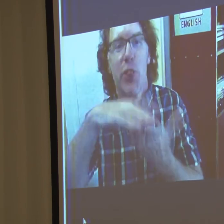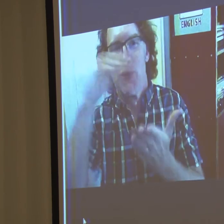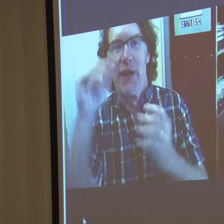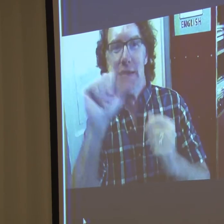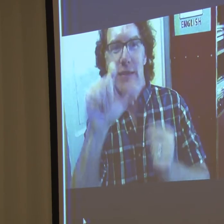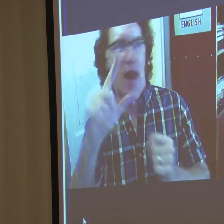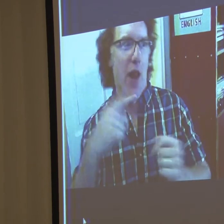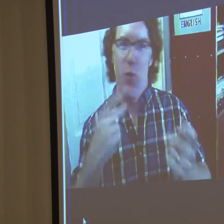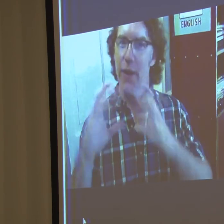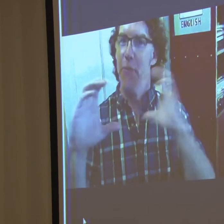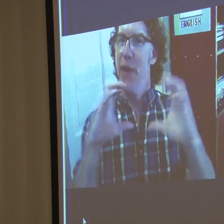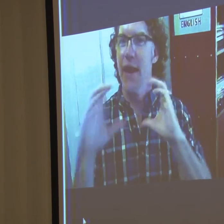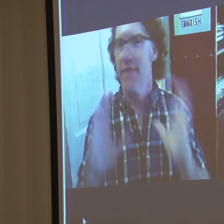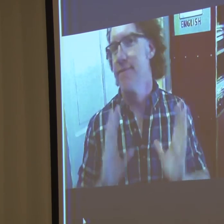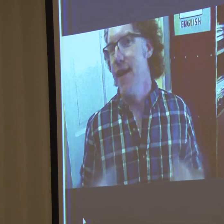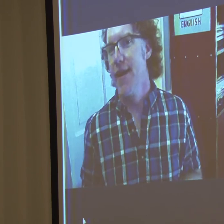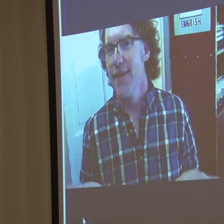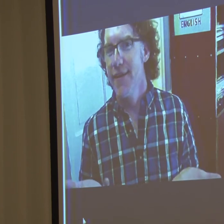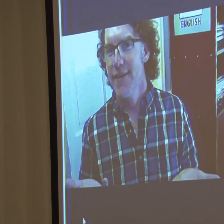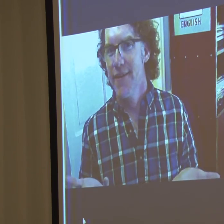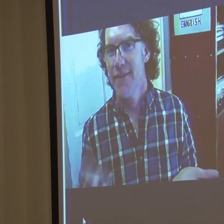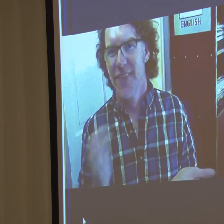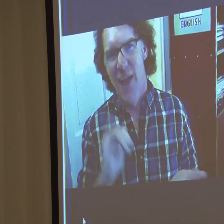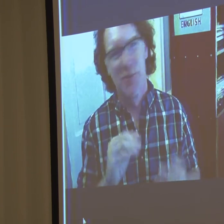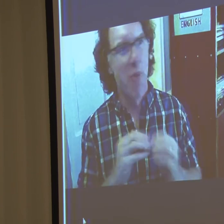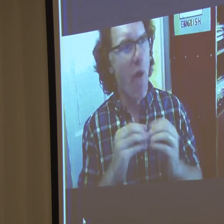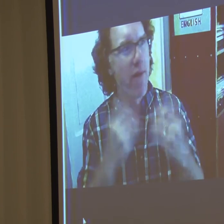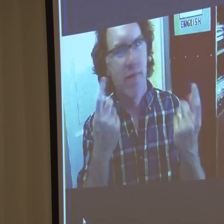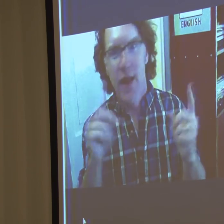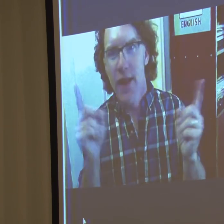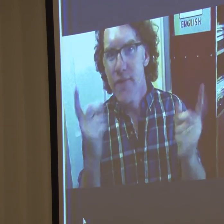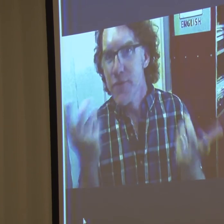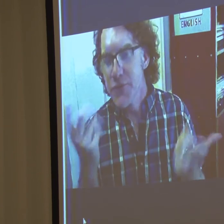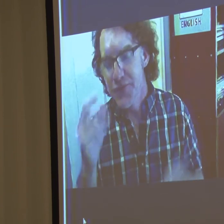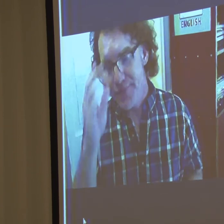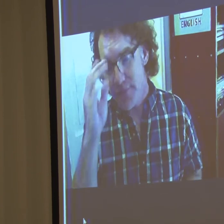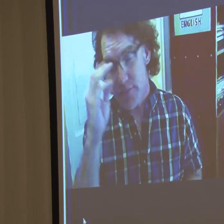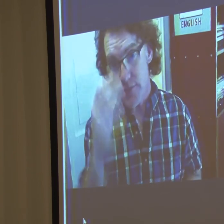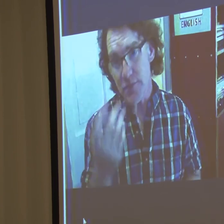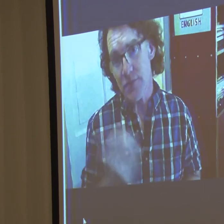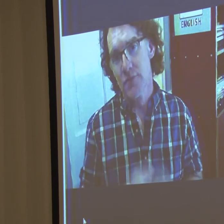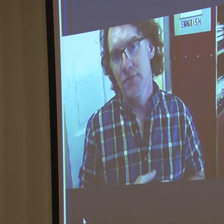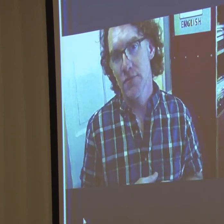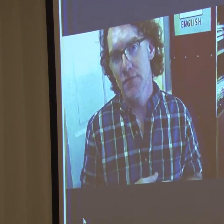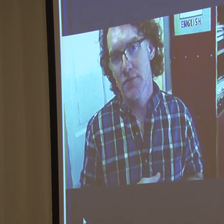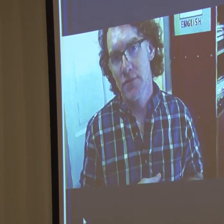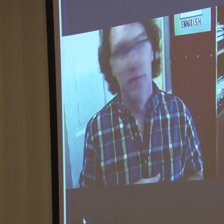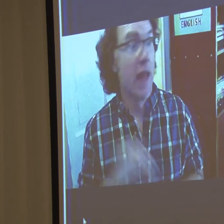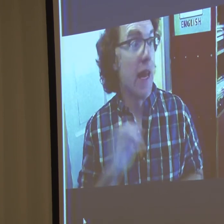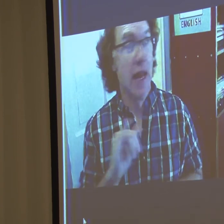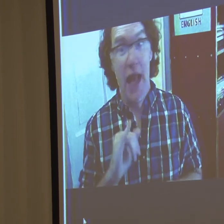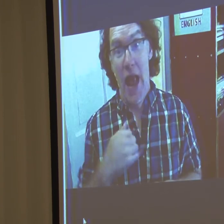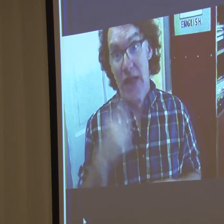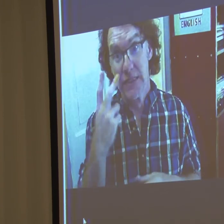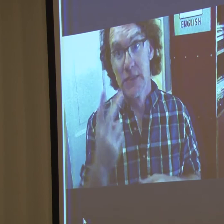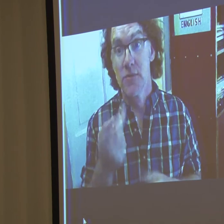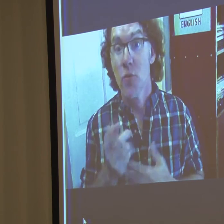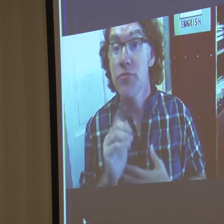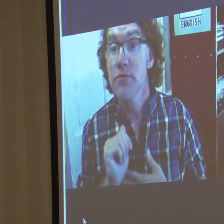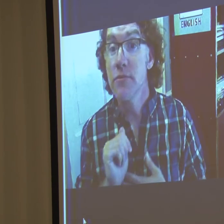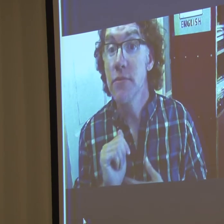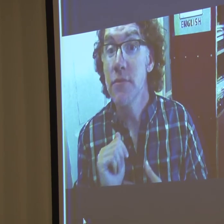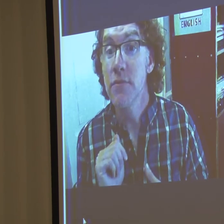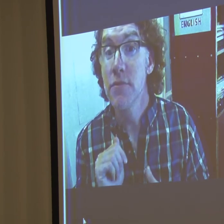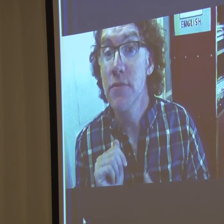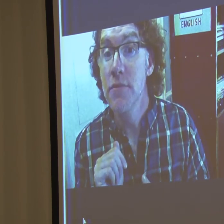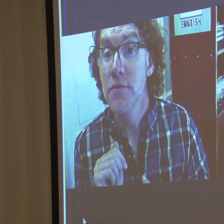informative years. If I would have been taught ASL in the beginning, then I feel like I would have had more